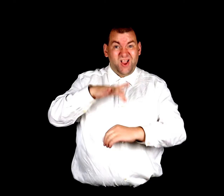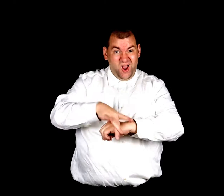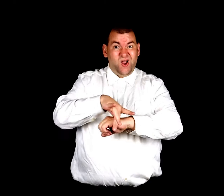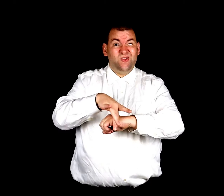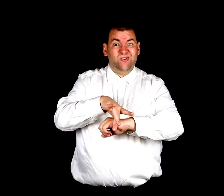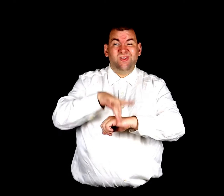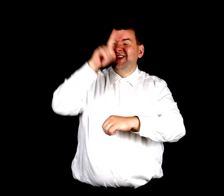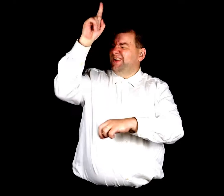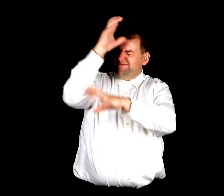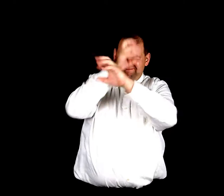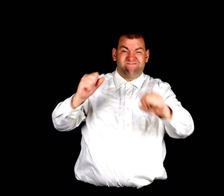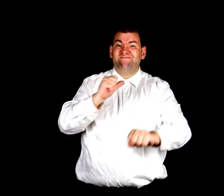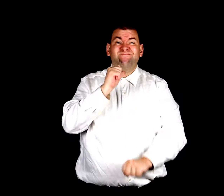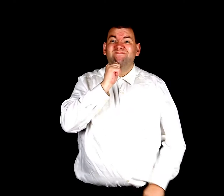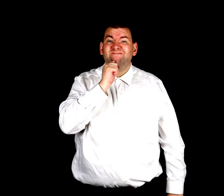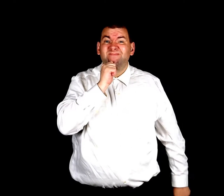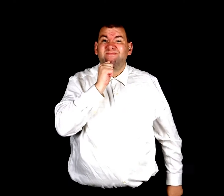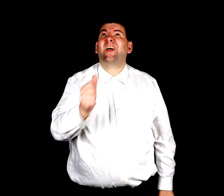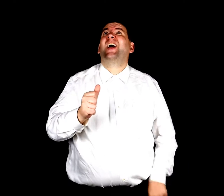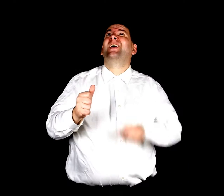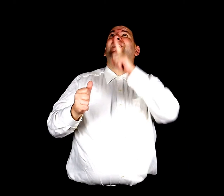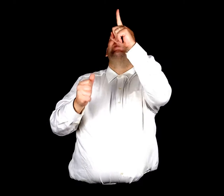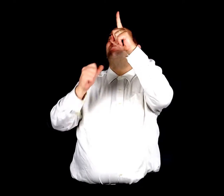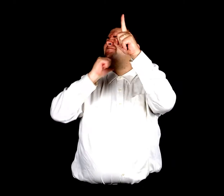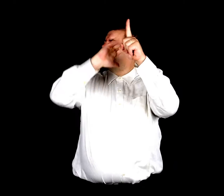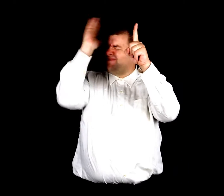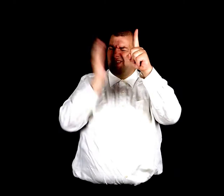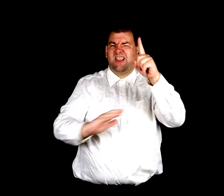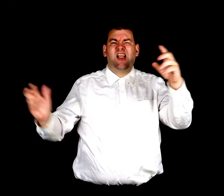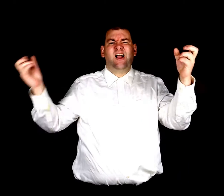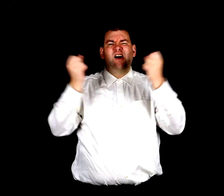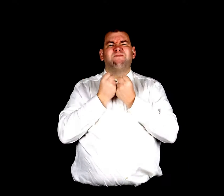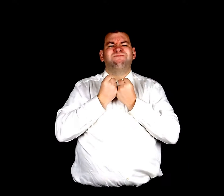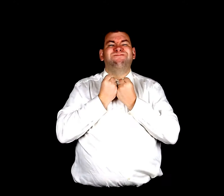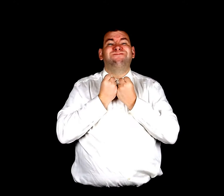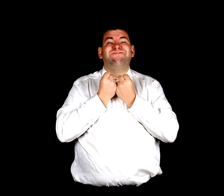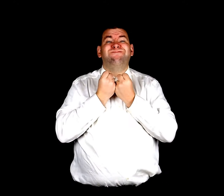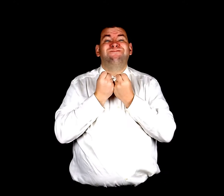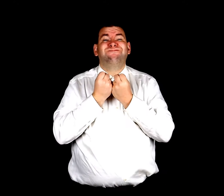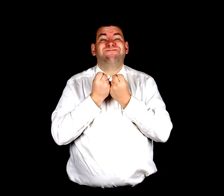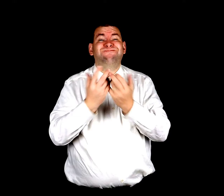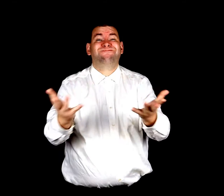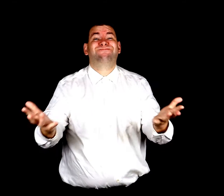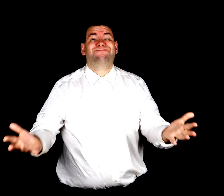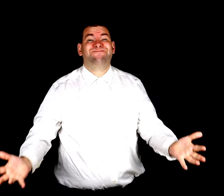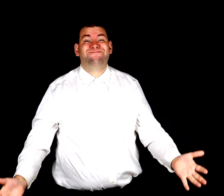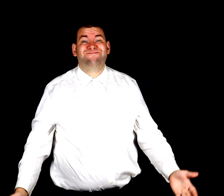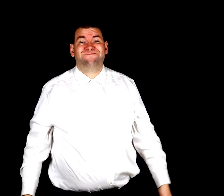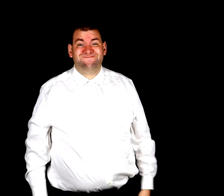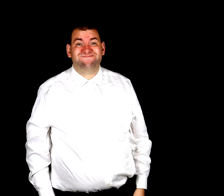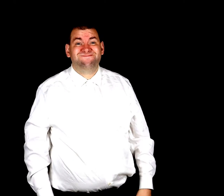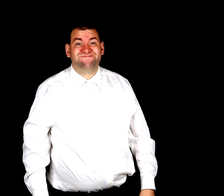earth He'd faint if not, and he'll never, ever grow weary